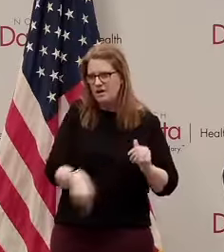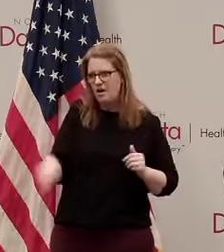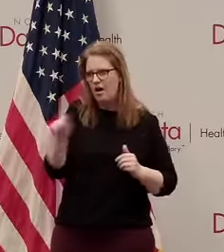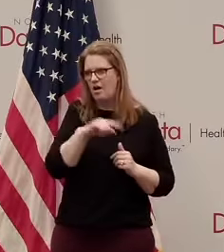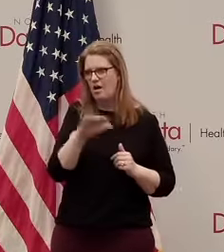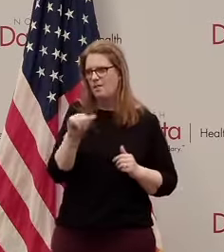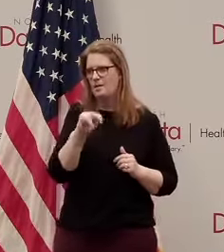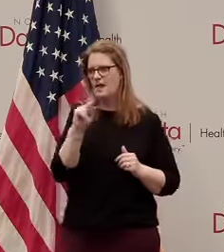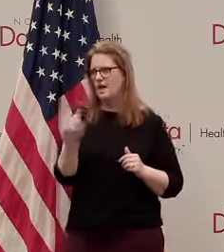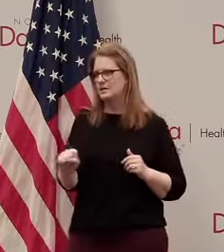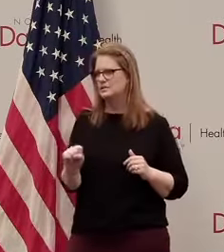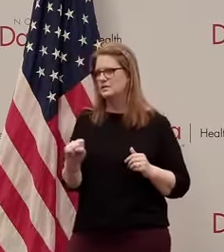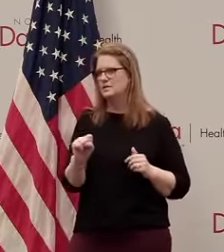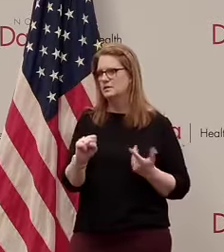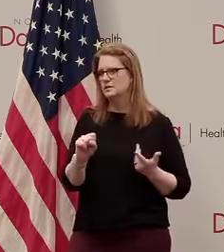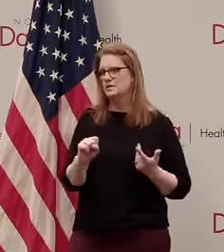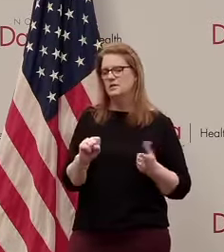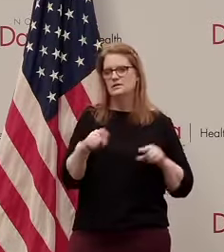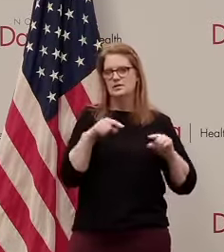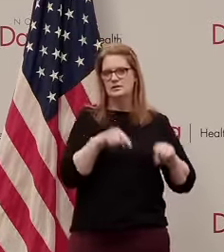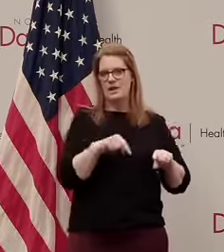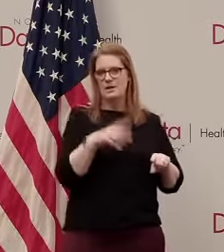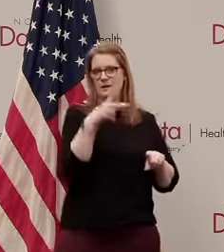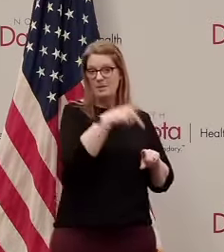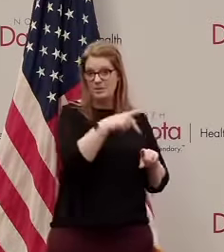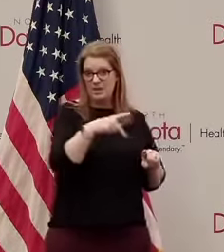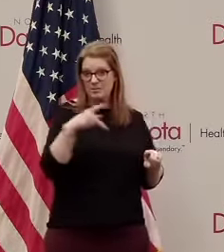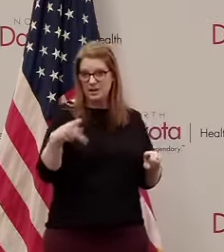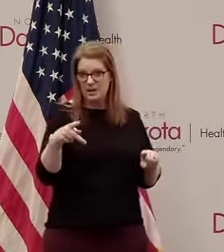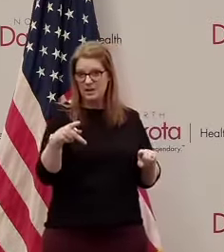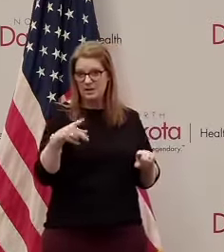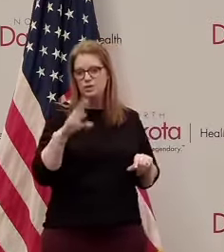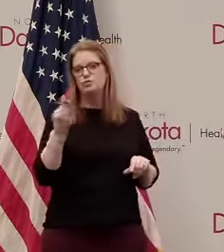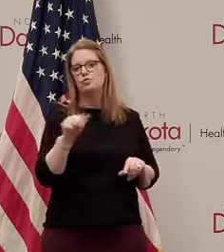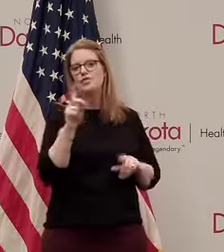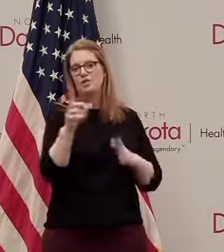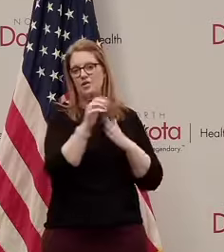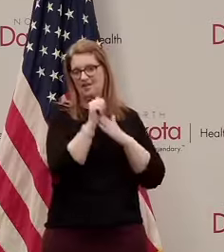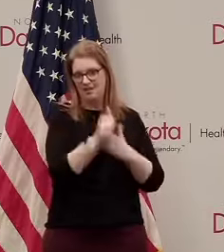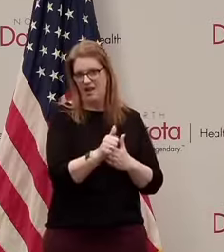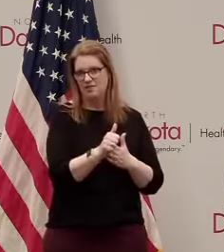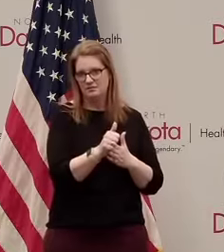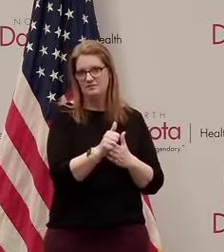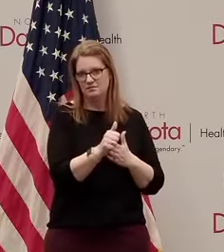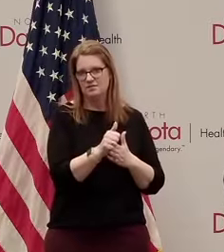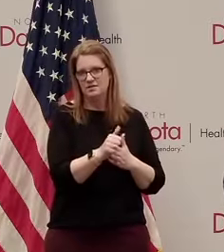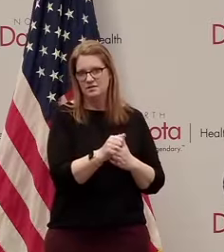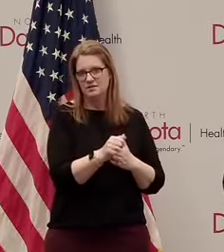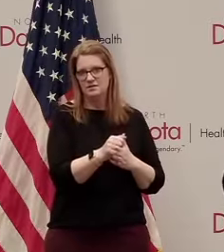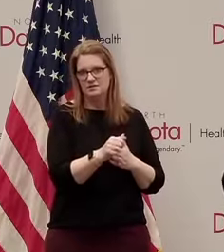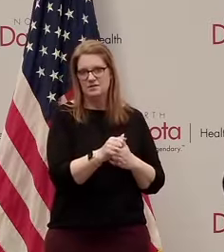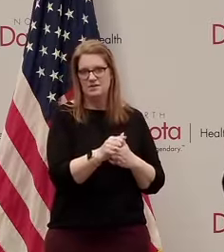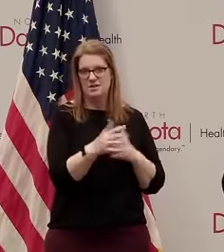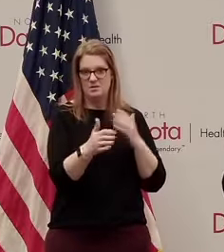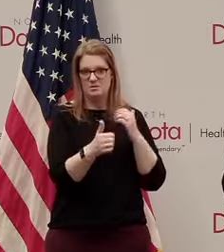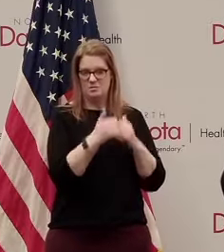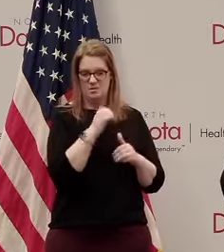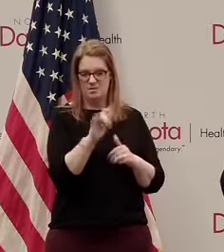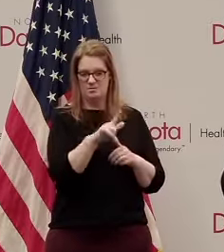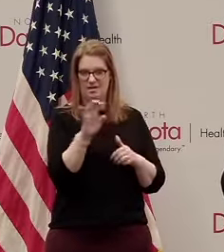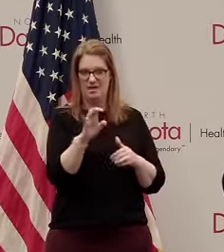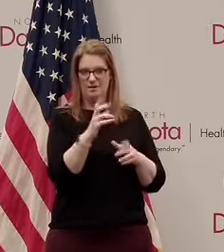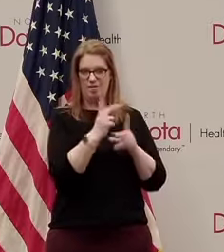after tranche one of paycheck protection North Dakota led the nation again no surprise in in the per capita loans